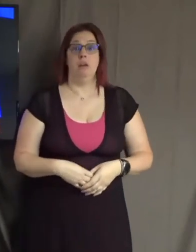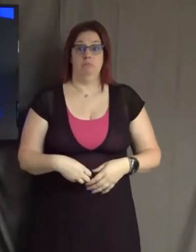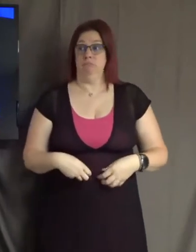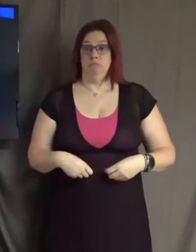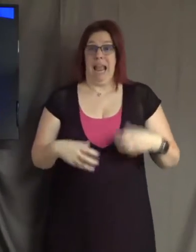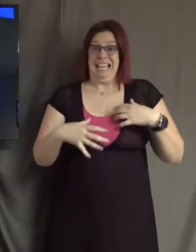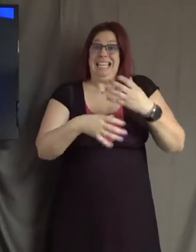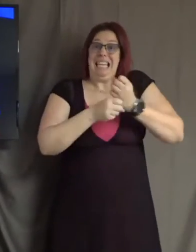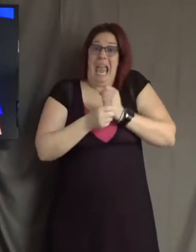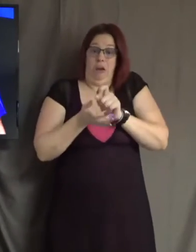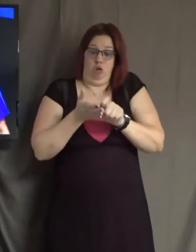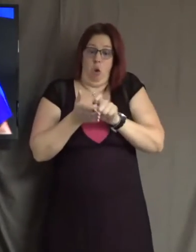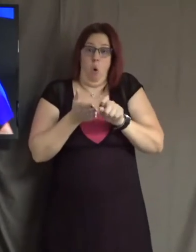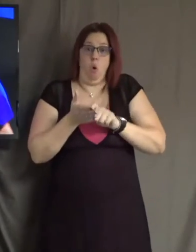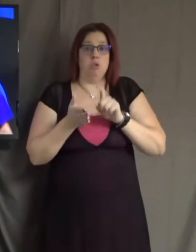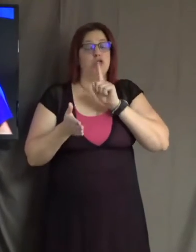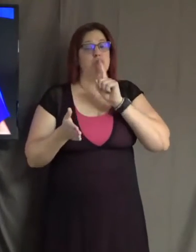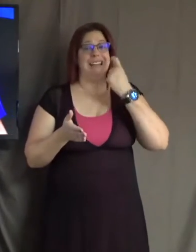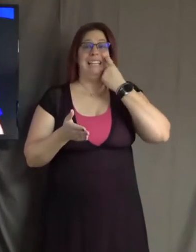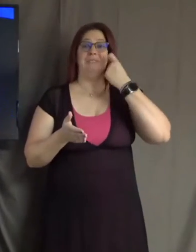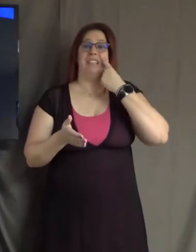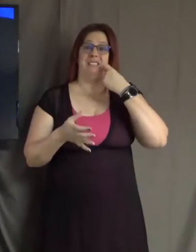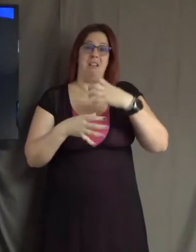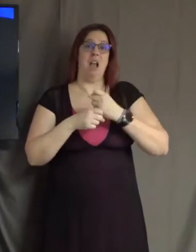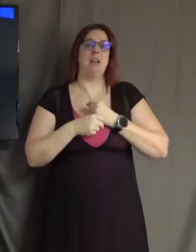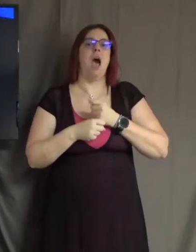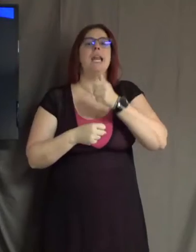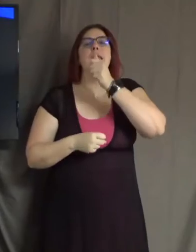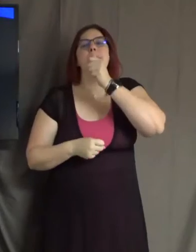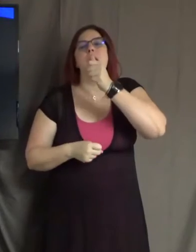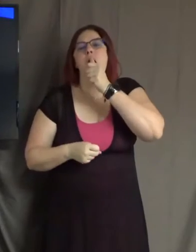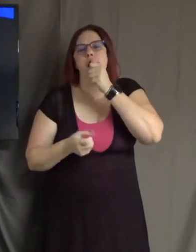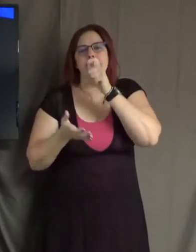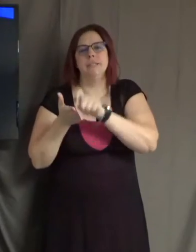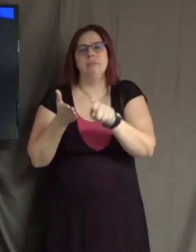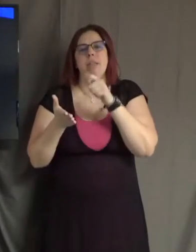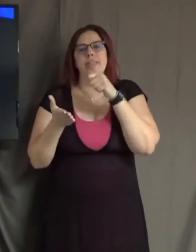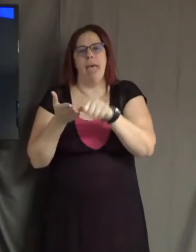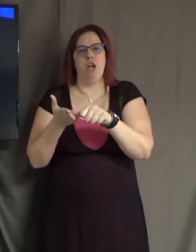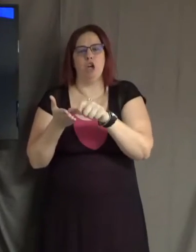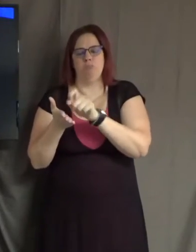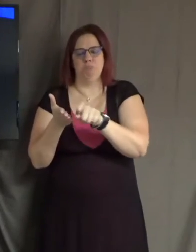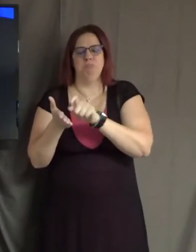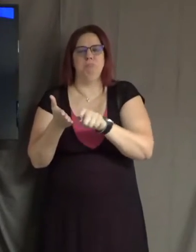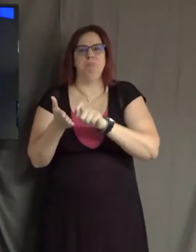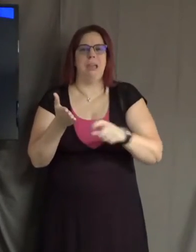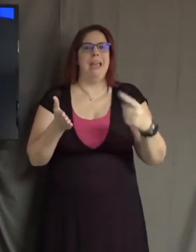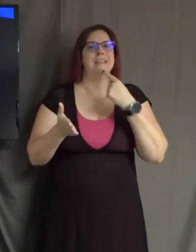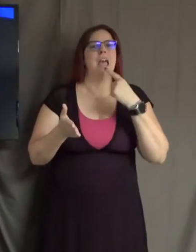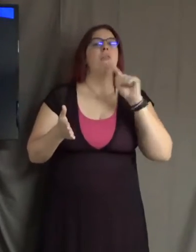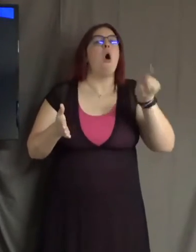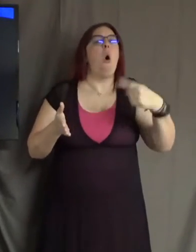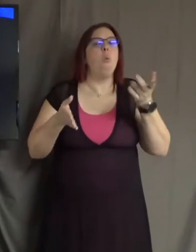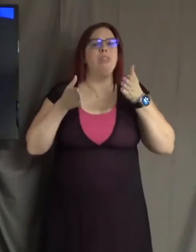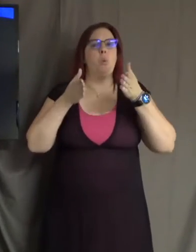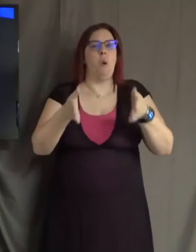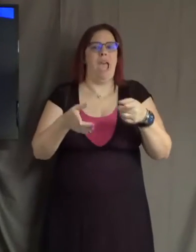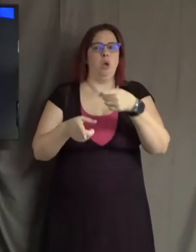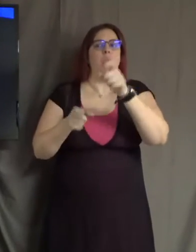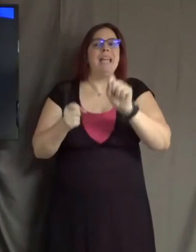got a very painful anonymous letter from someone who wanted to tell me that the only way I could really be a good minister is if I was in